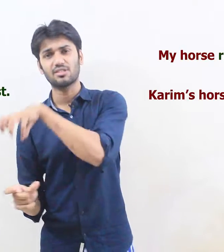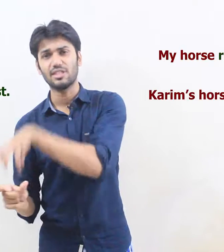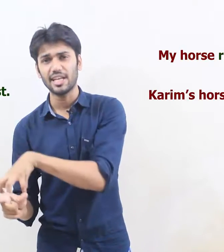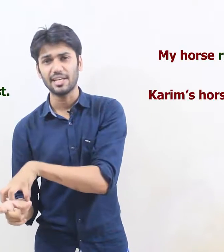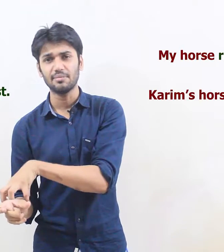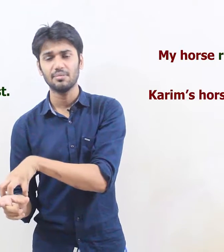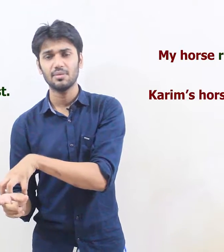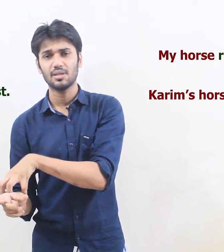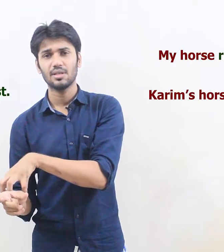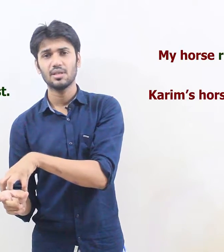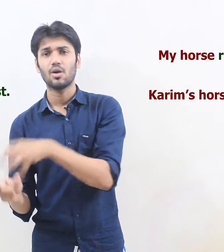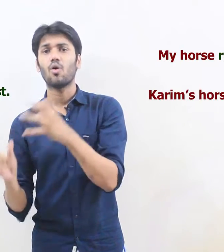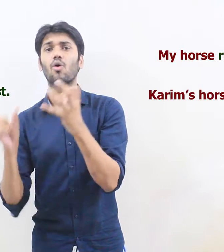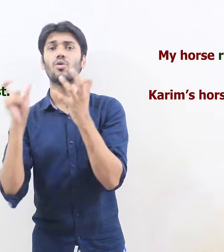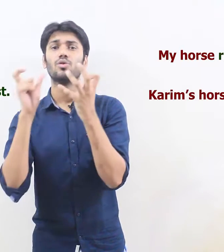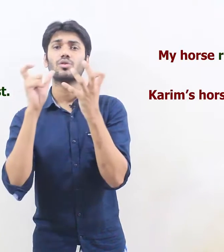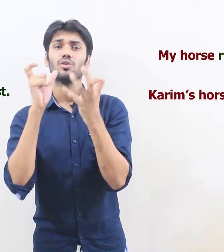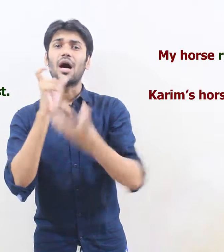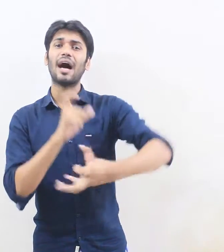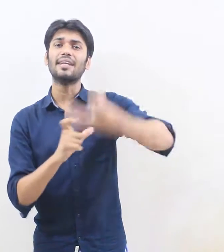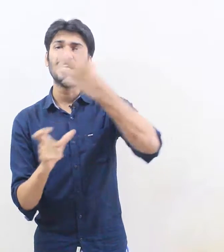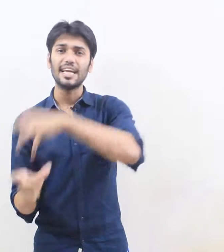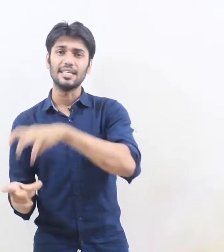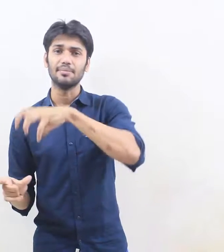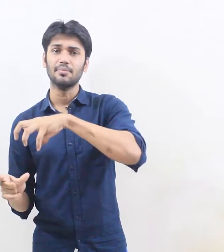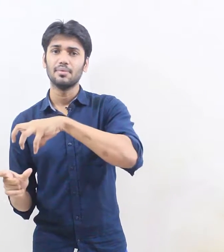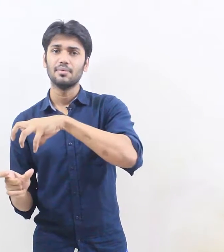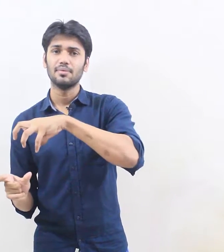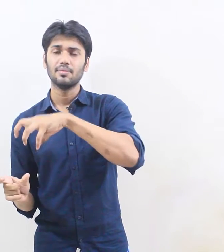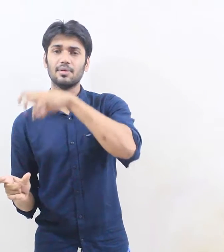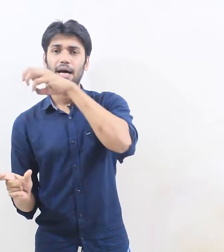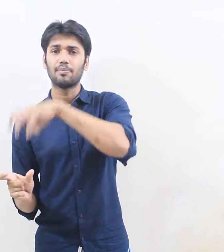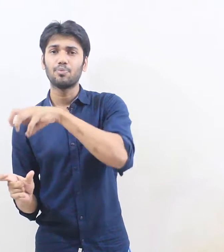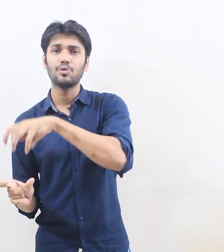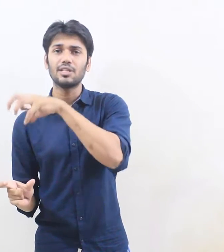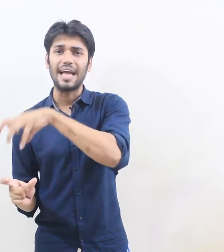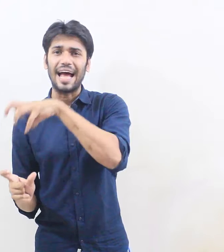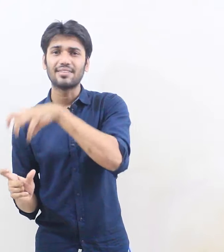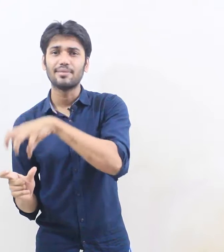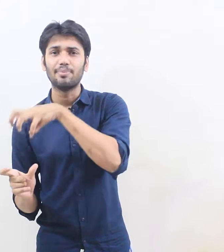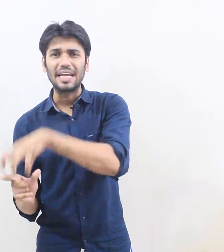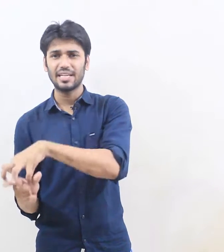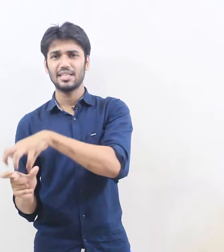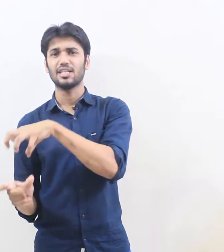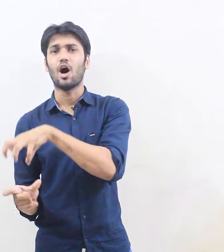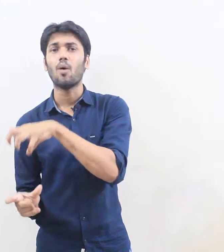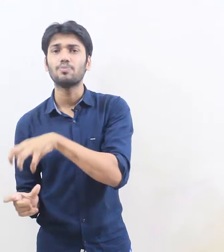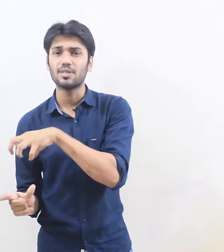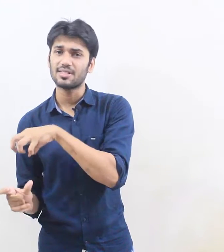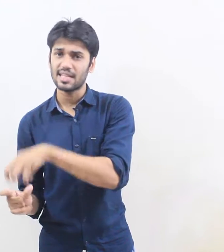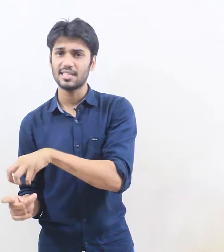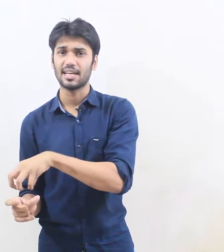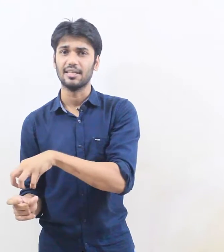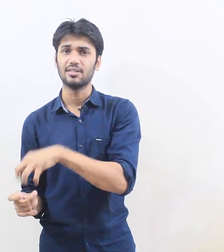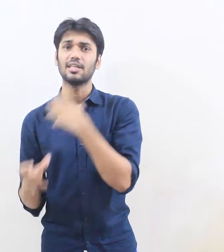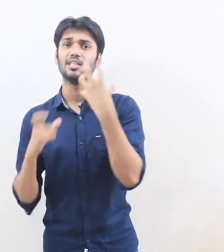name or a name and put it at the beginning the sentence it